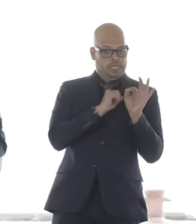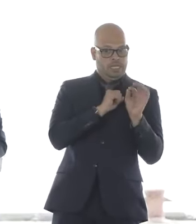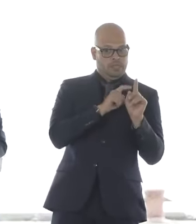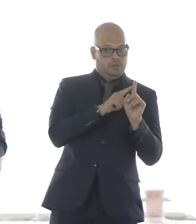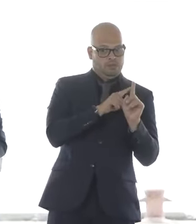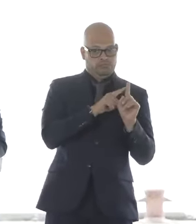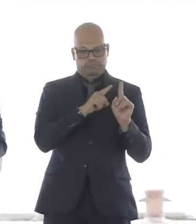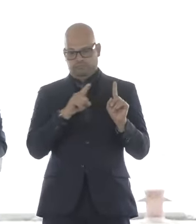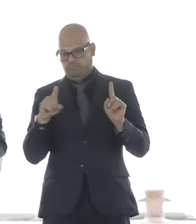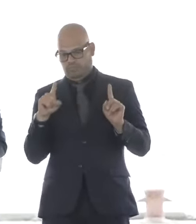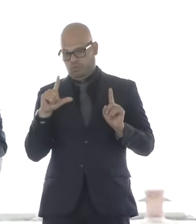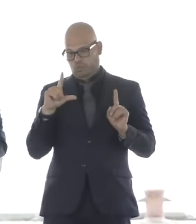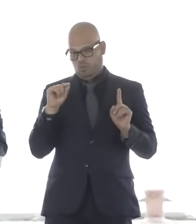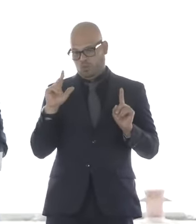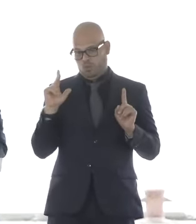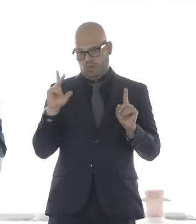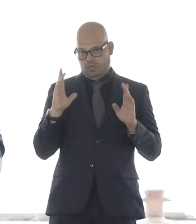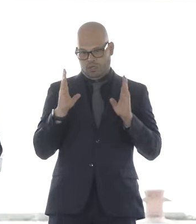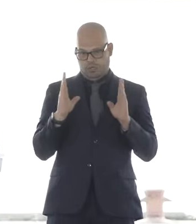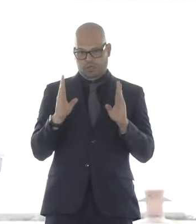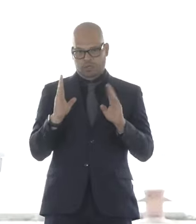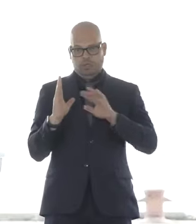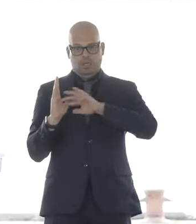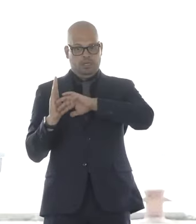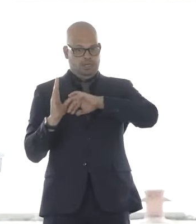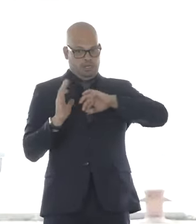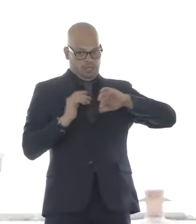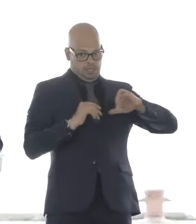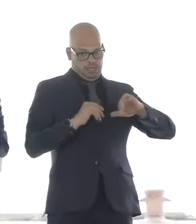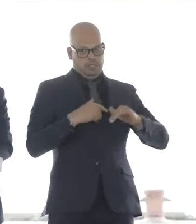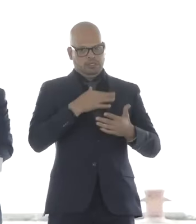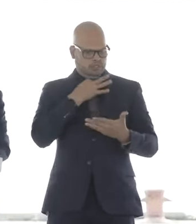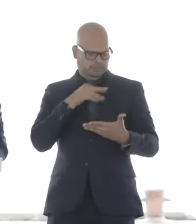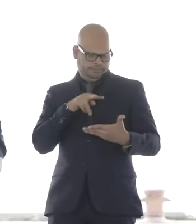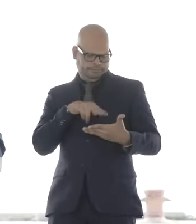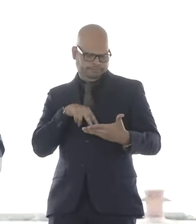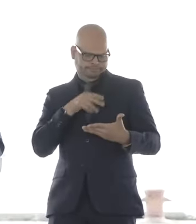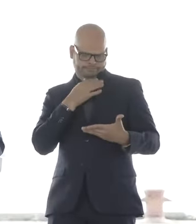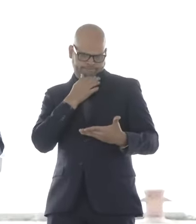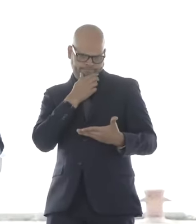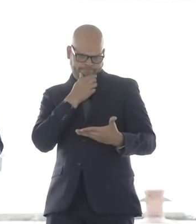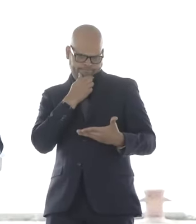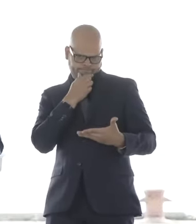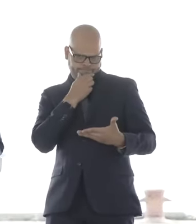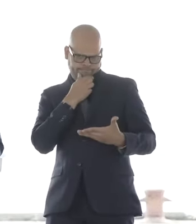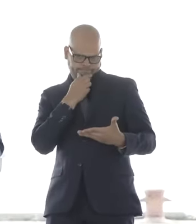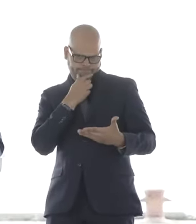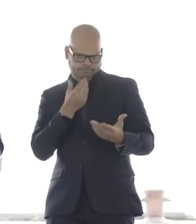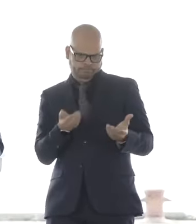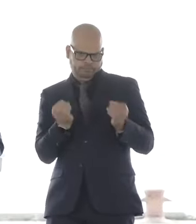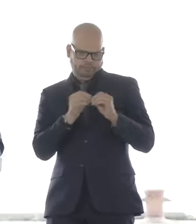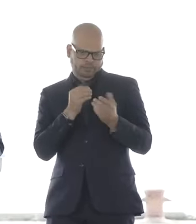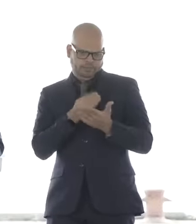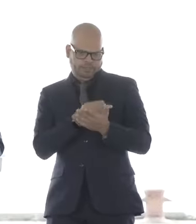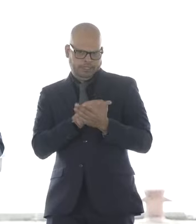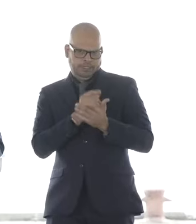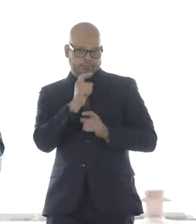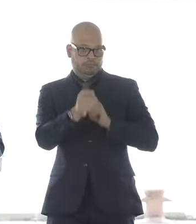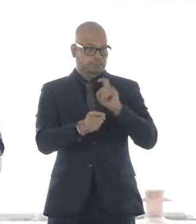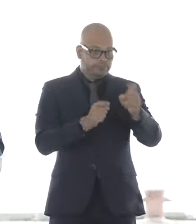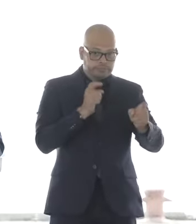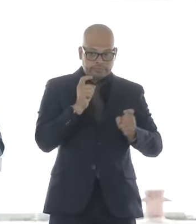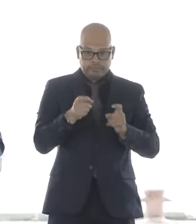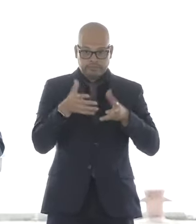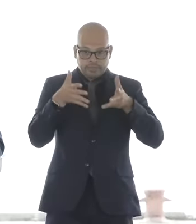applications and plan to announce the awards before the end of the year. And there are still two more years of bill funding, with nearly $9